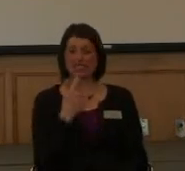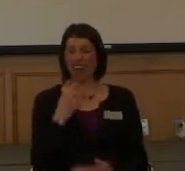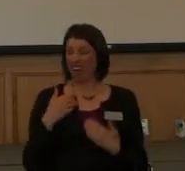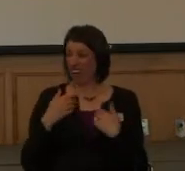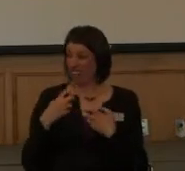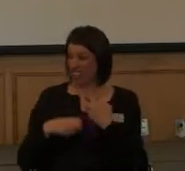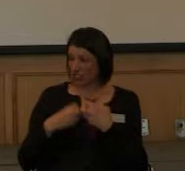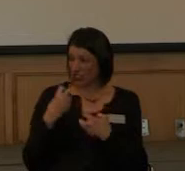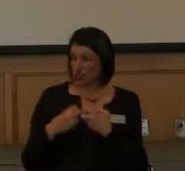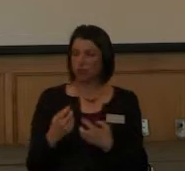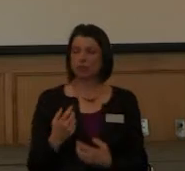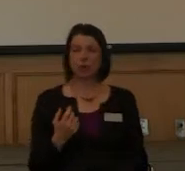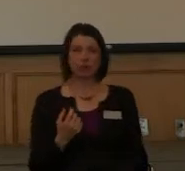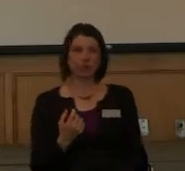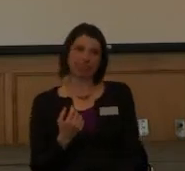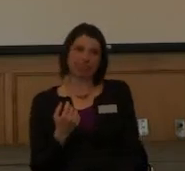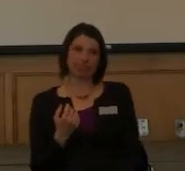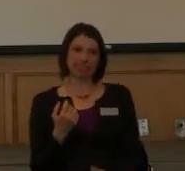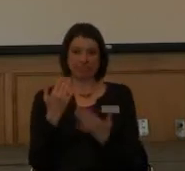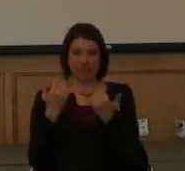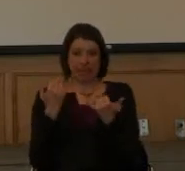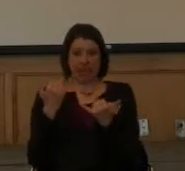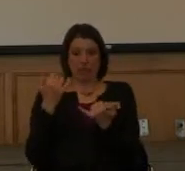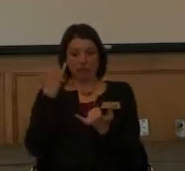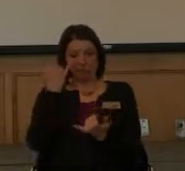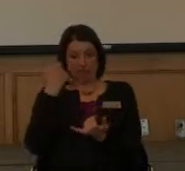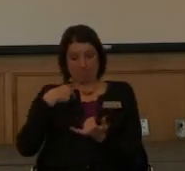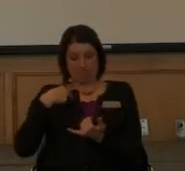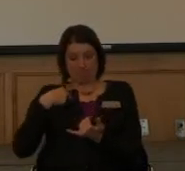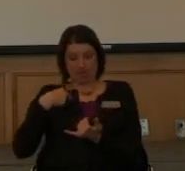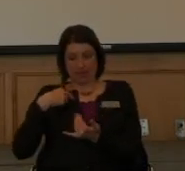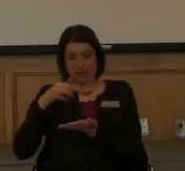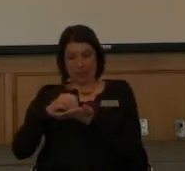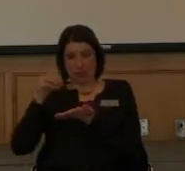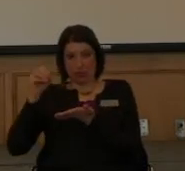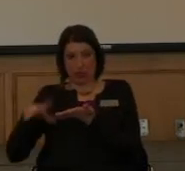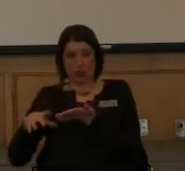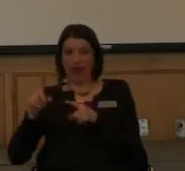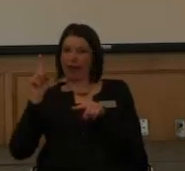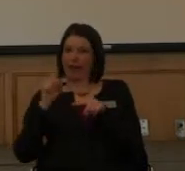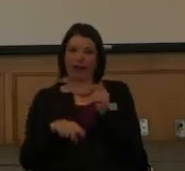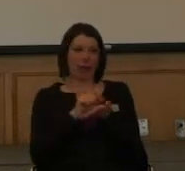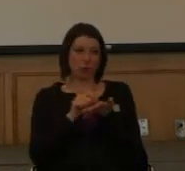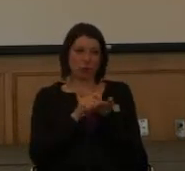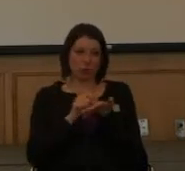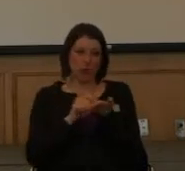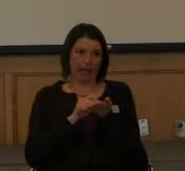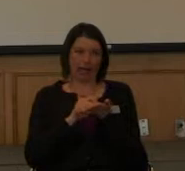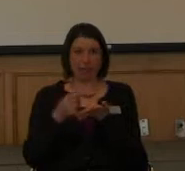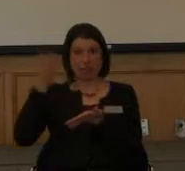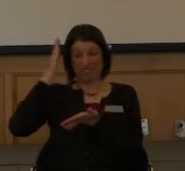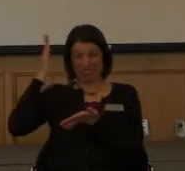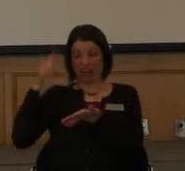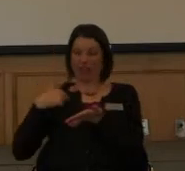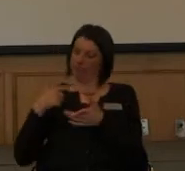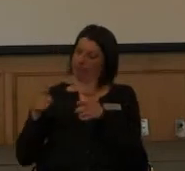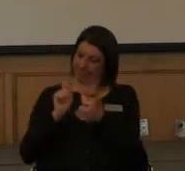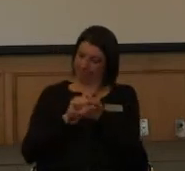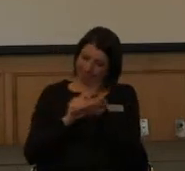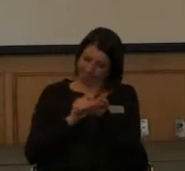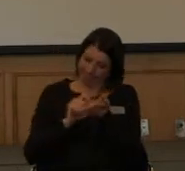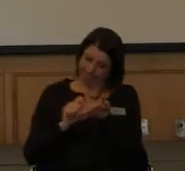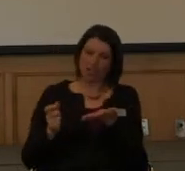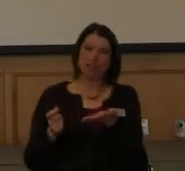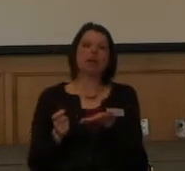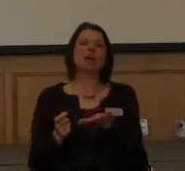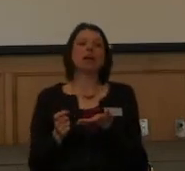with me now, if I were in a classroom as a student, I can't run as fast as I used to. And, you know, we've